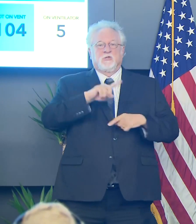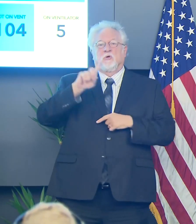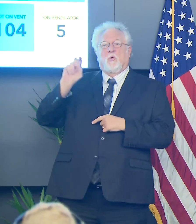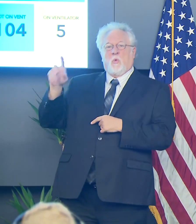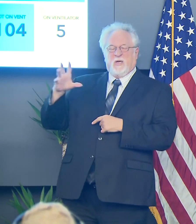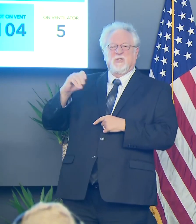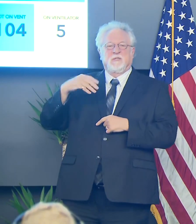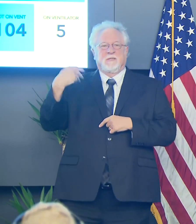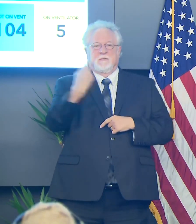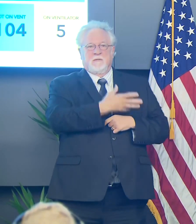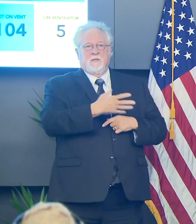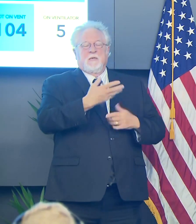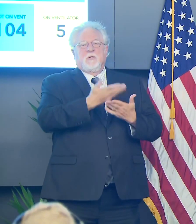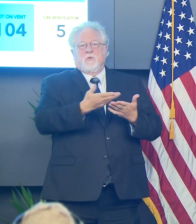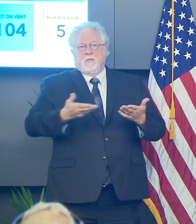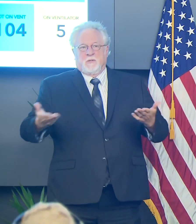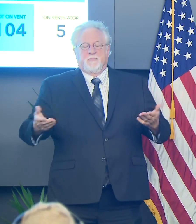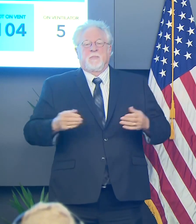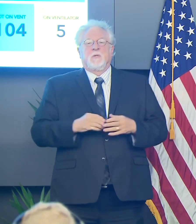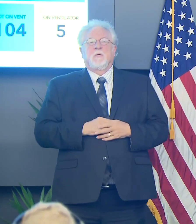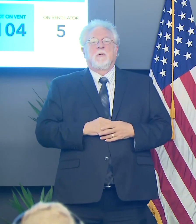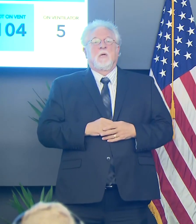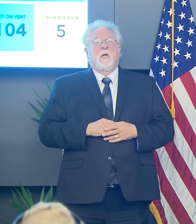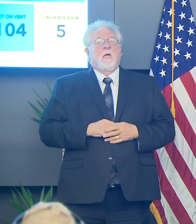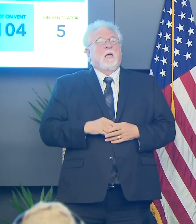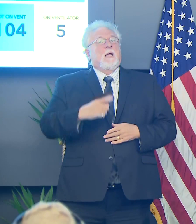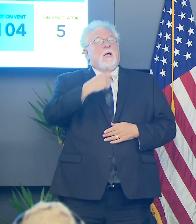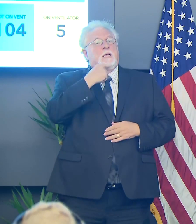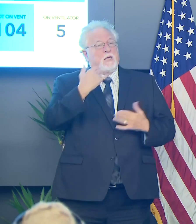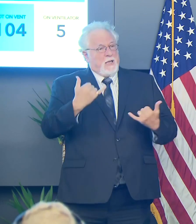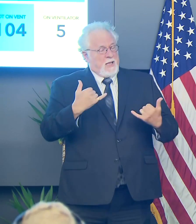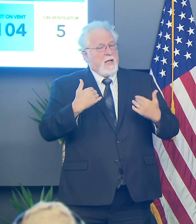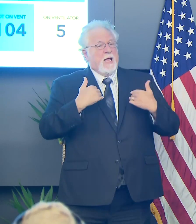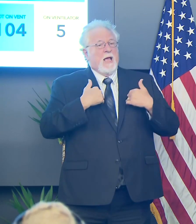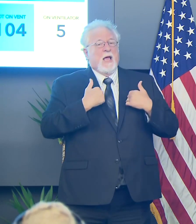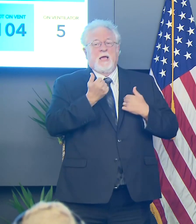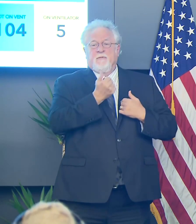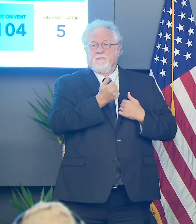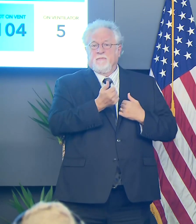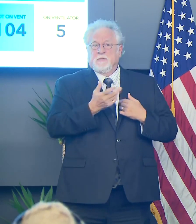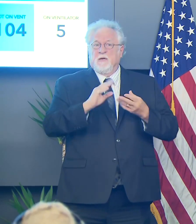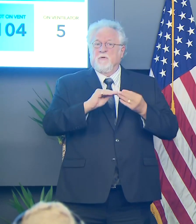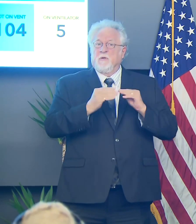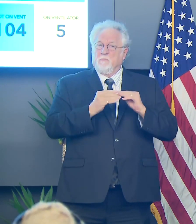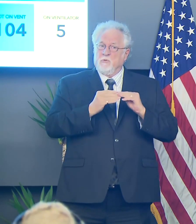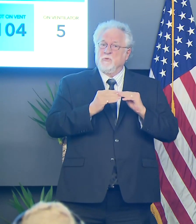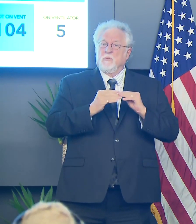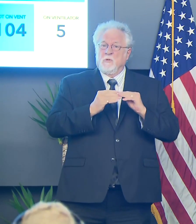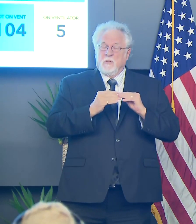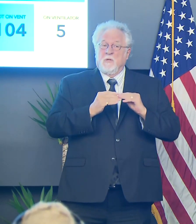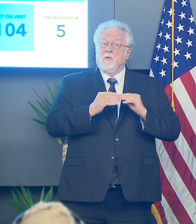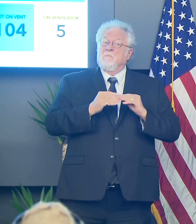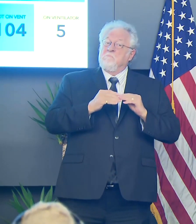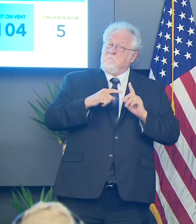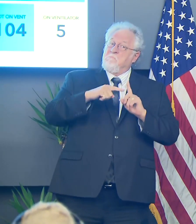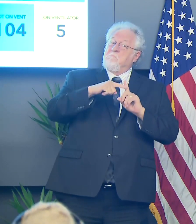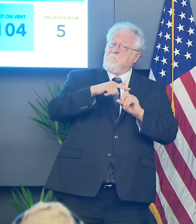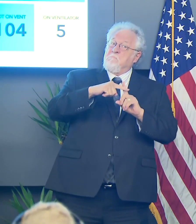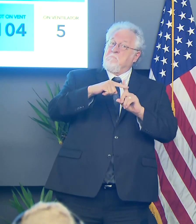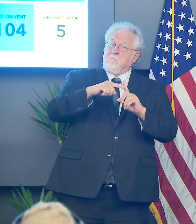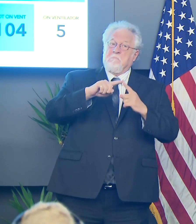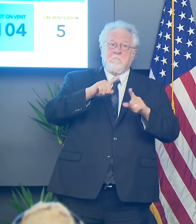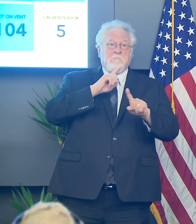and so forth. I also want to tell you today that we have some numbers that are rather encouraging to